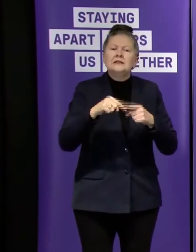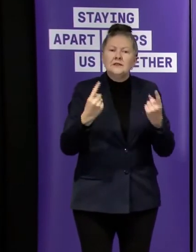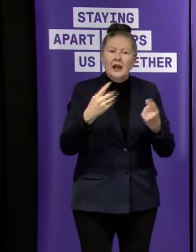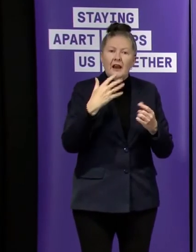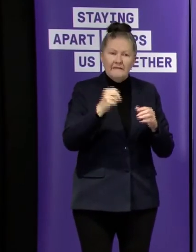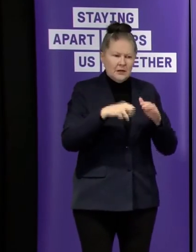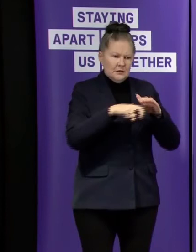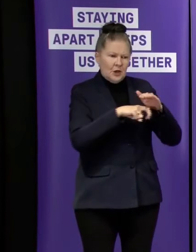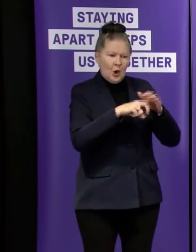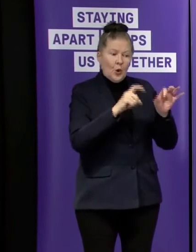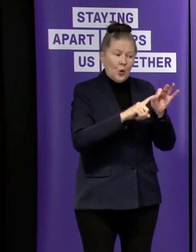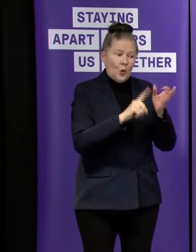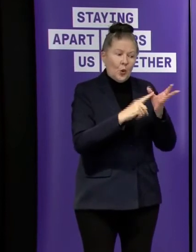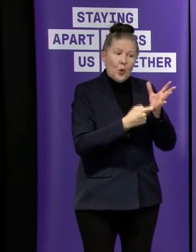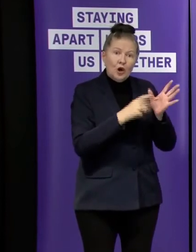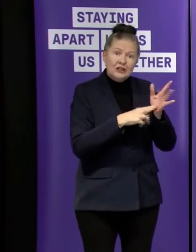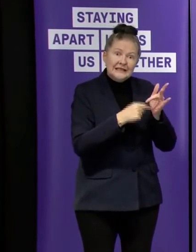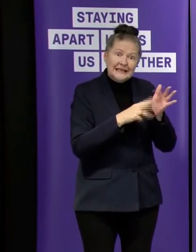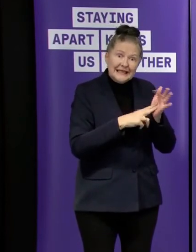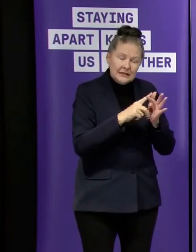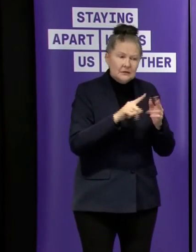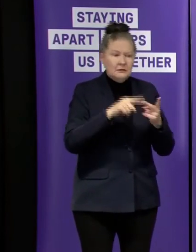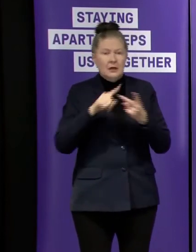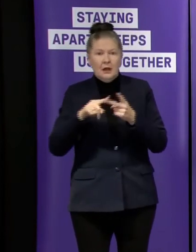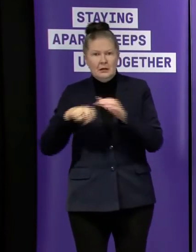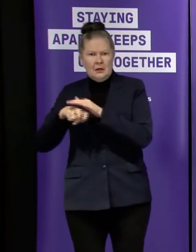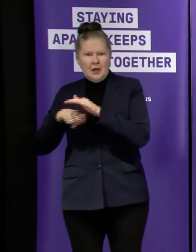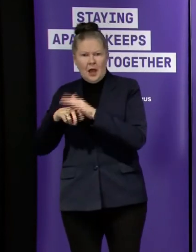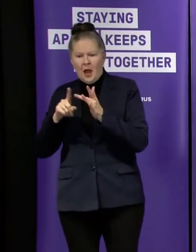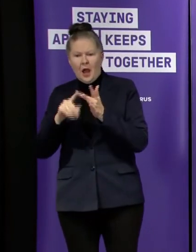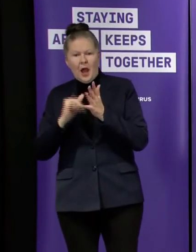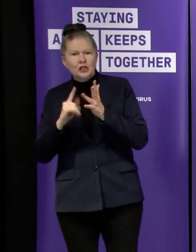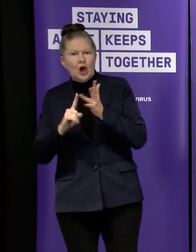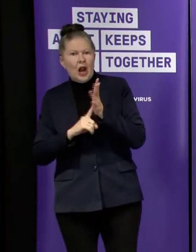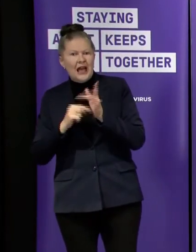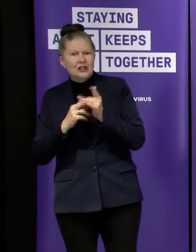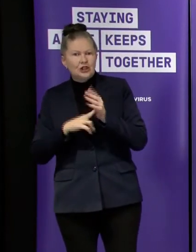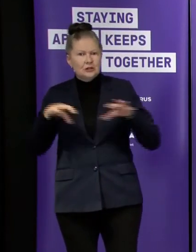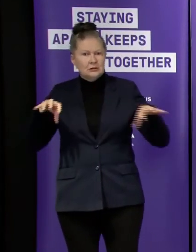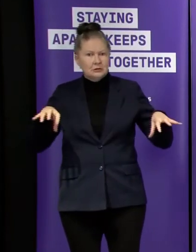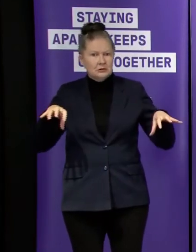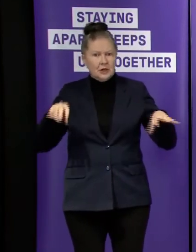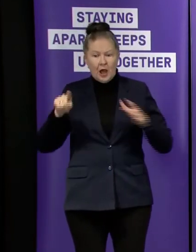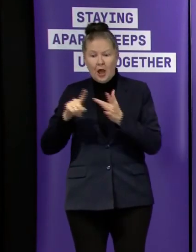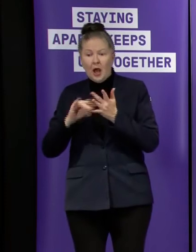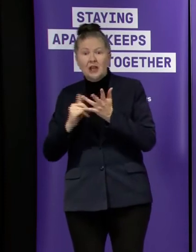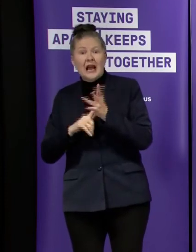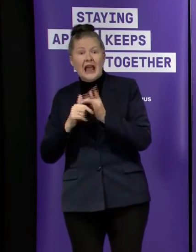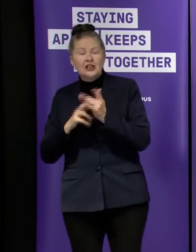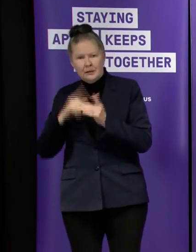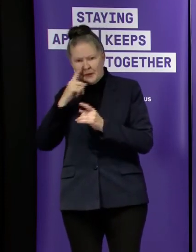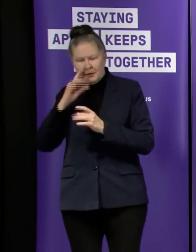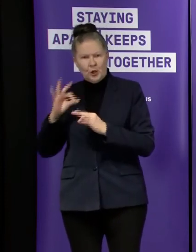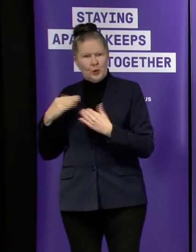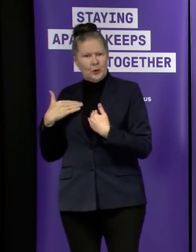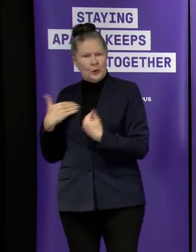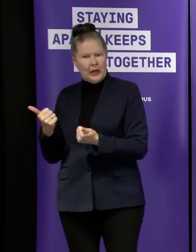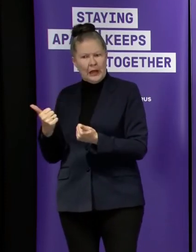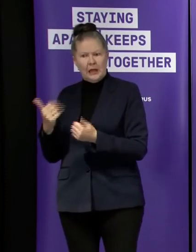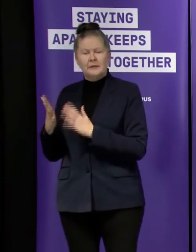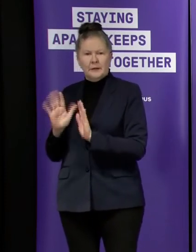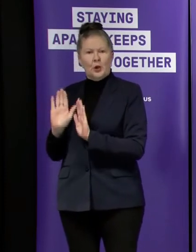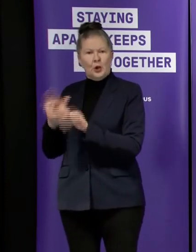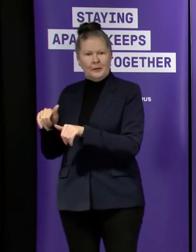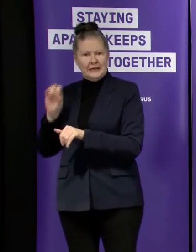what's called quarantine and isolation isolation isolation is for people that have been unwell and that's um 10 days